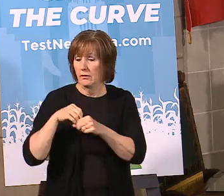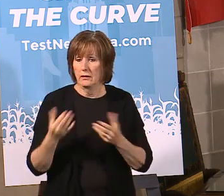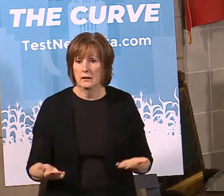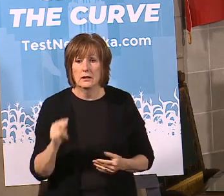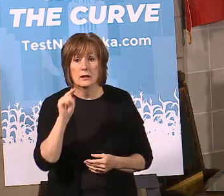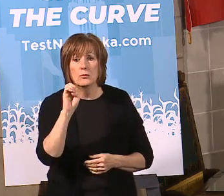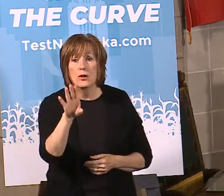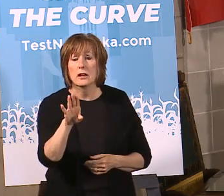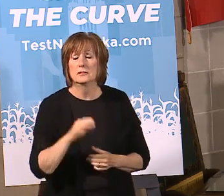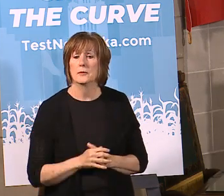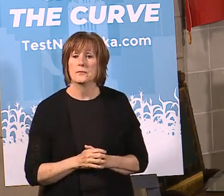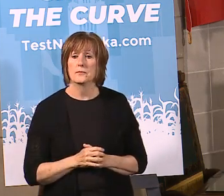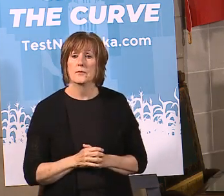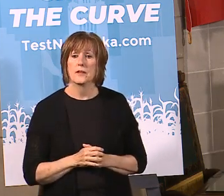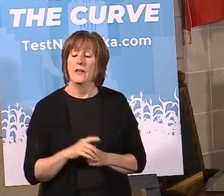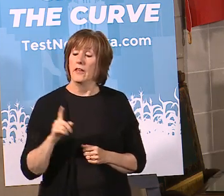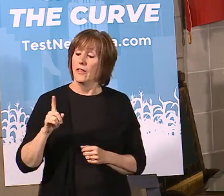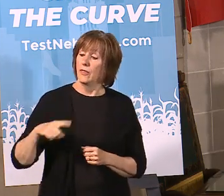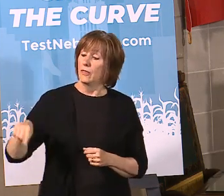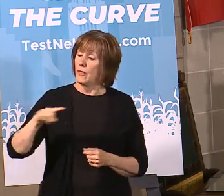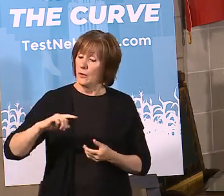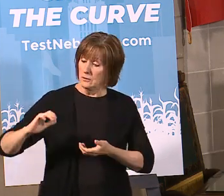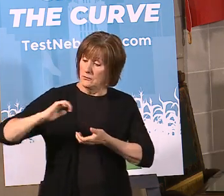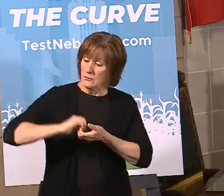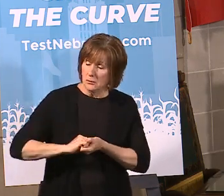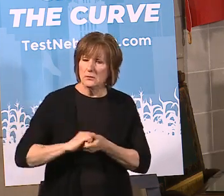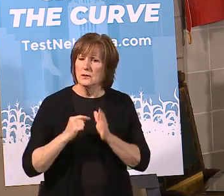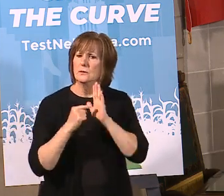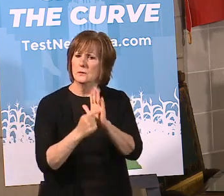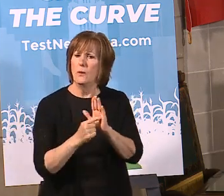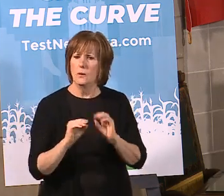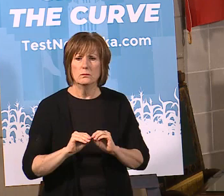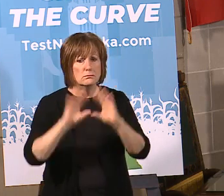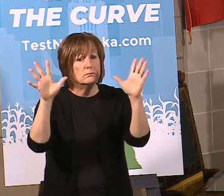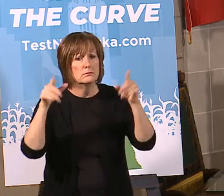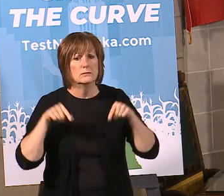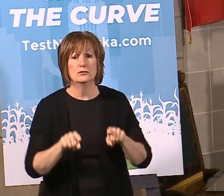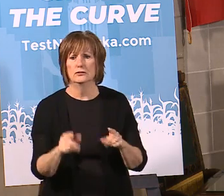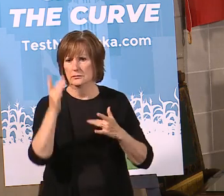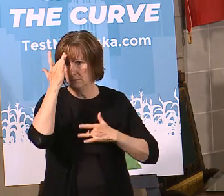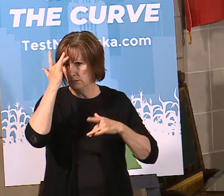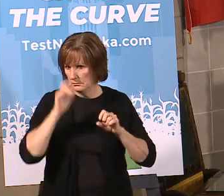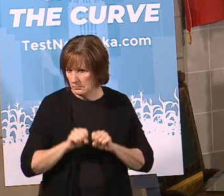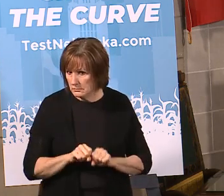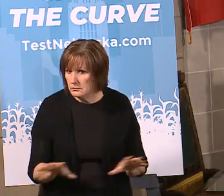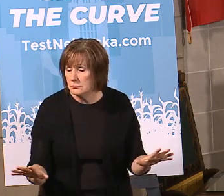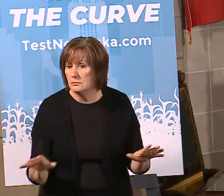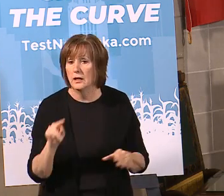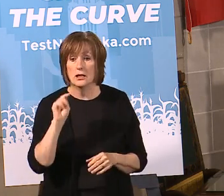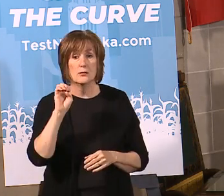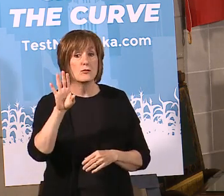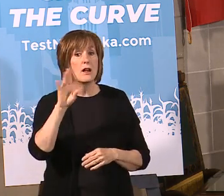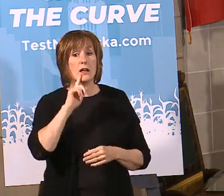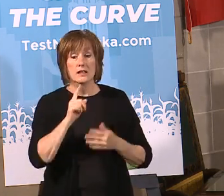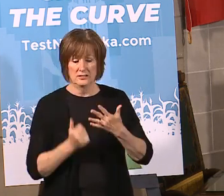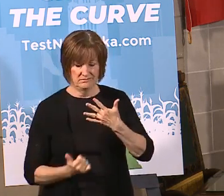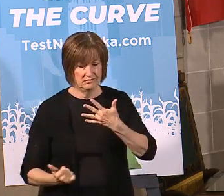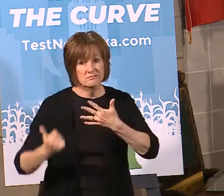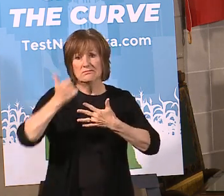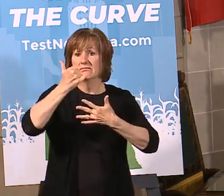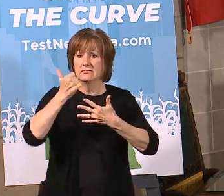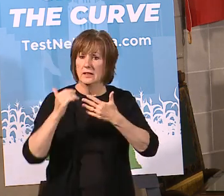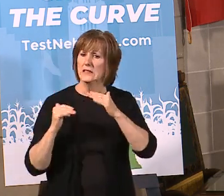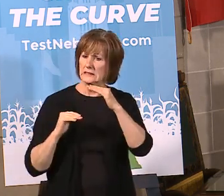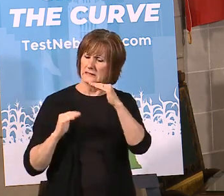The fruit of these partnerships has been on display during this pandemic. Nebraska is ranked near the top of the